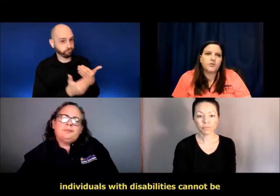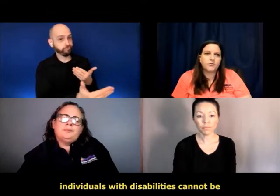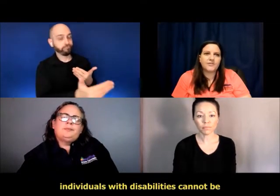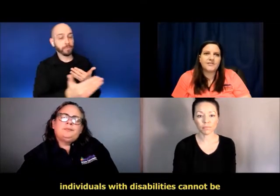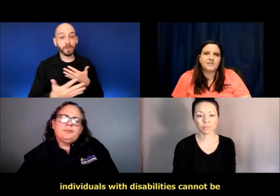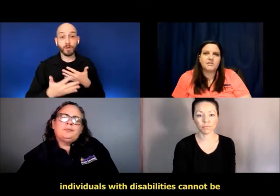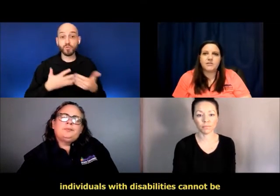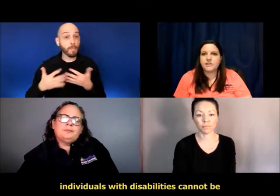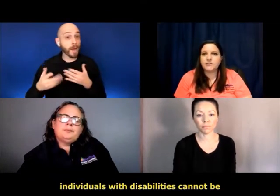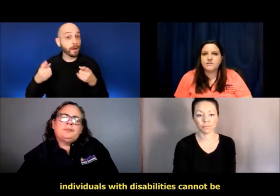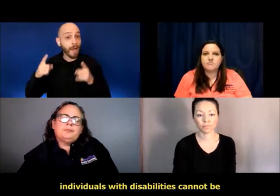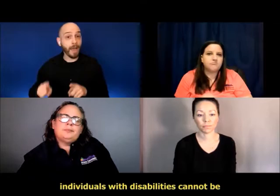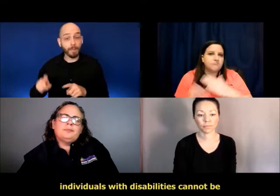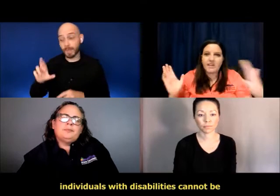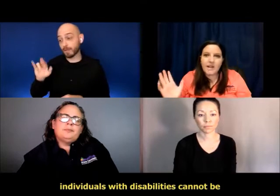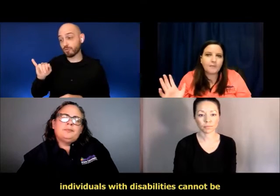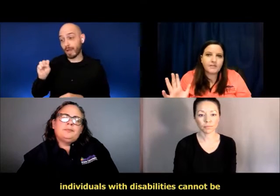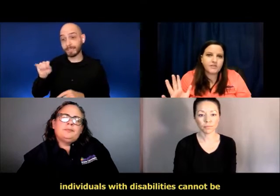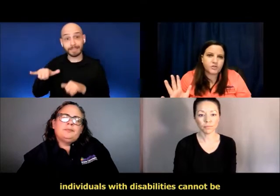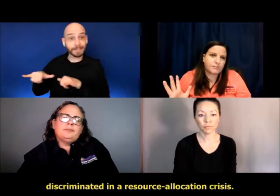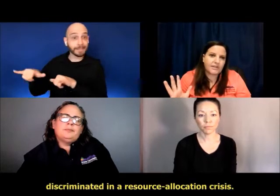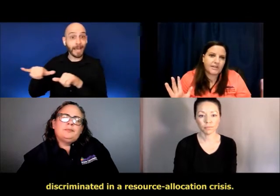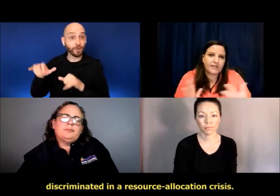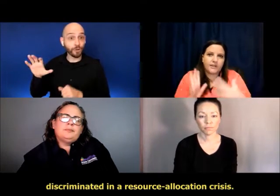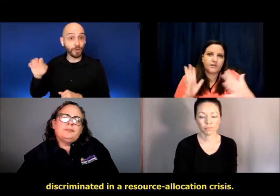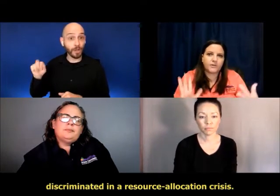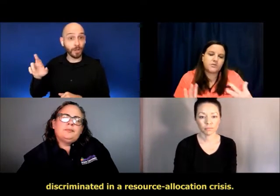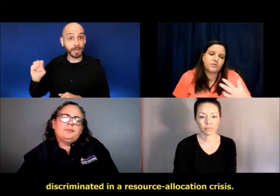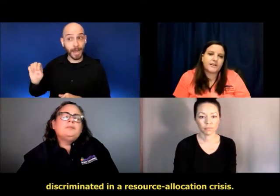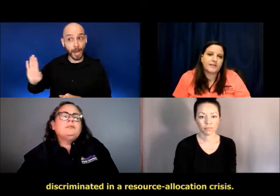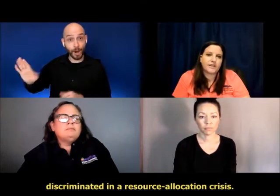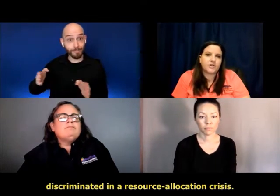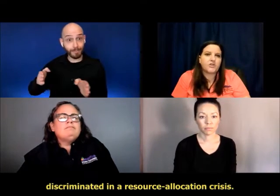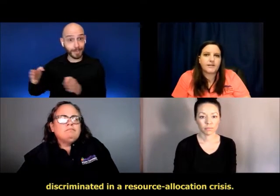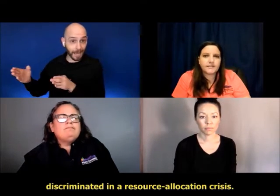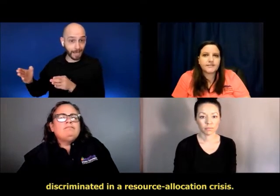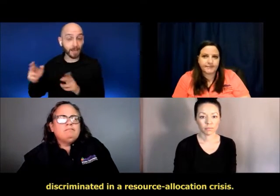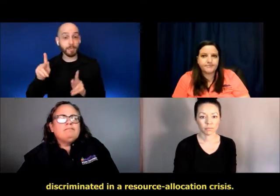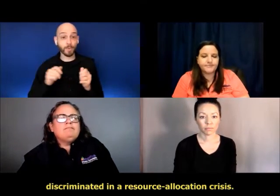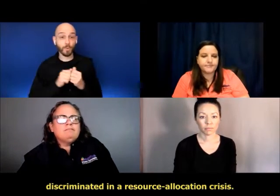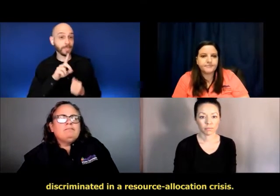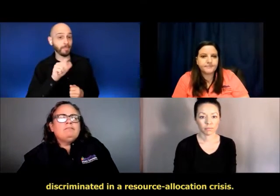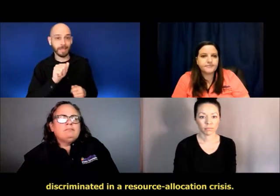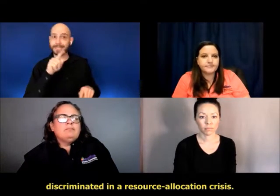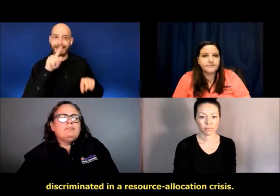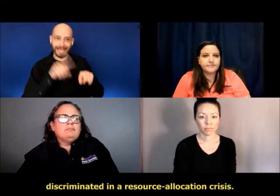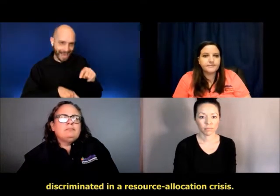care, individuals with disabilities cannot be discriminated in a resource allocation crisis.